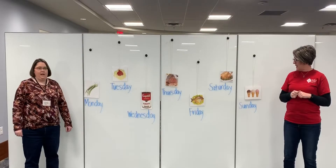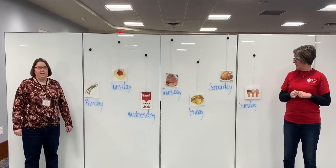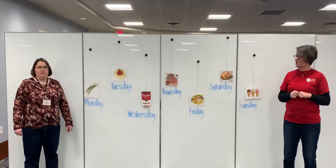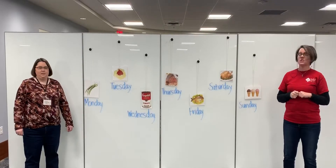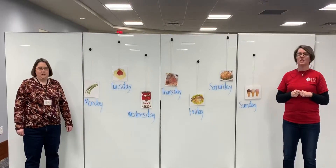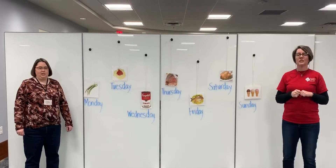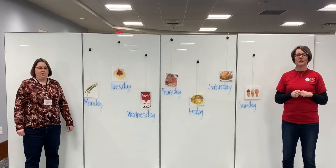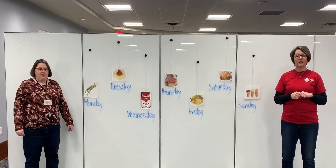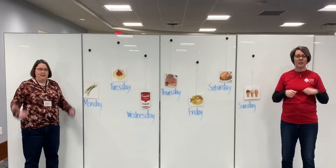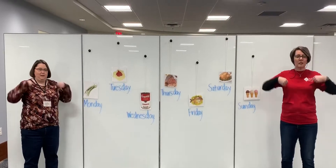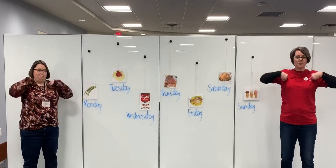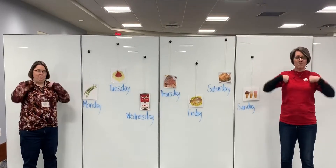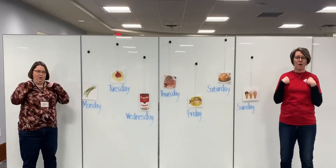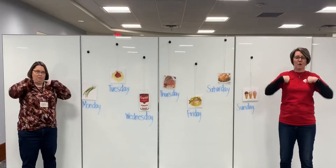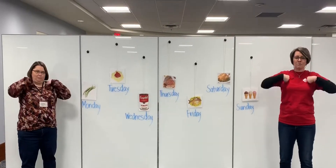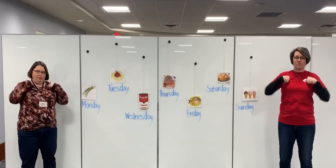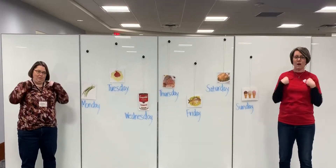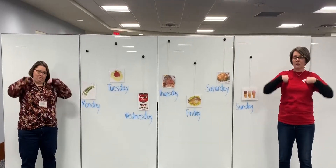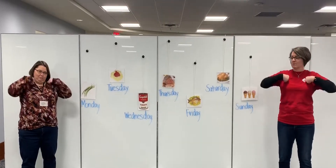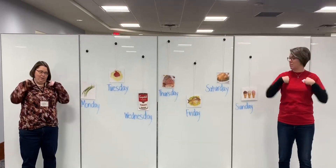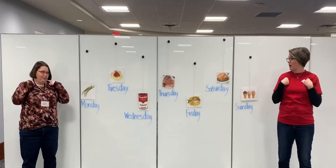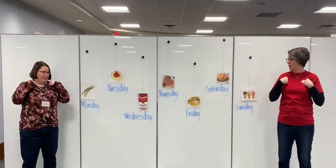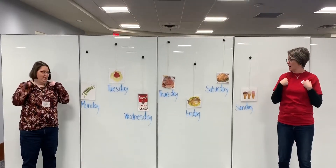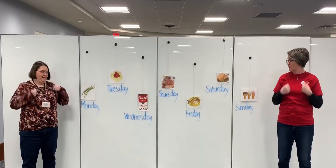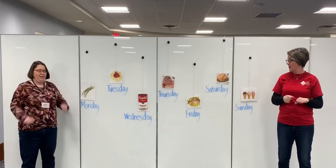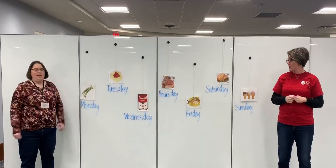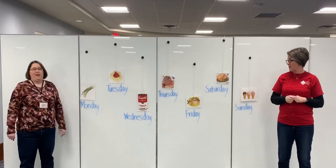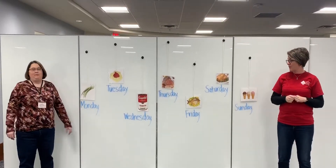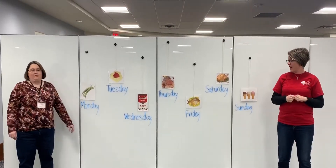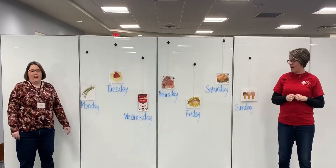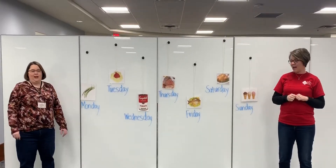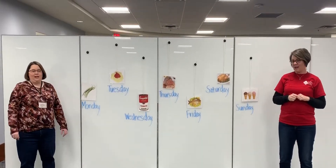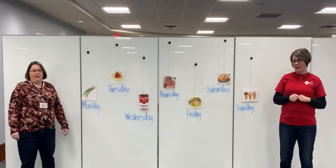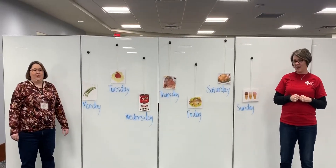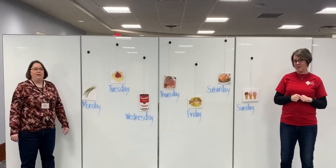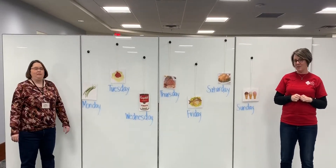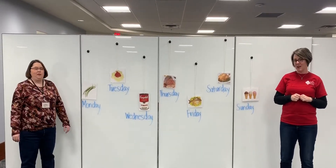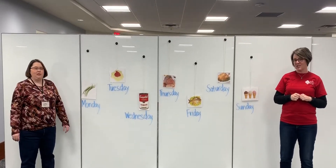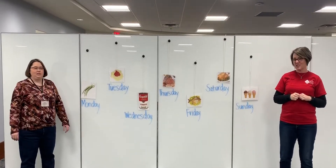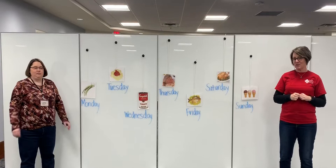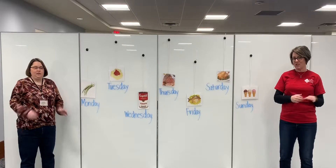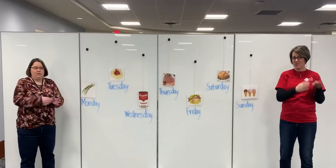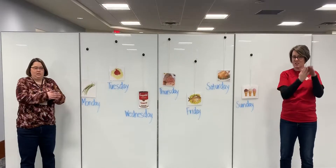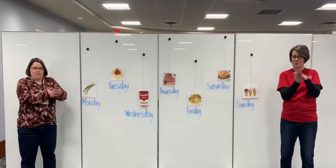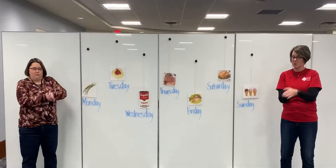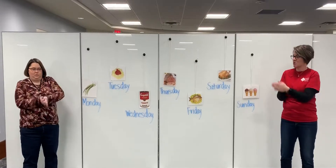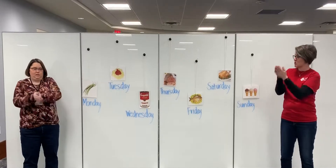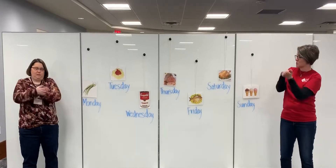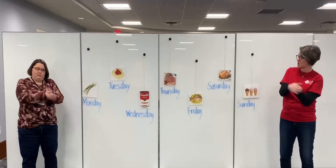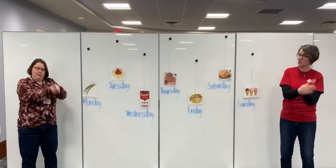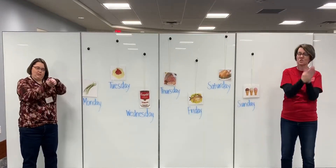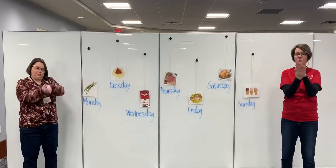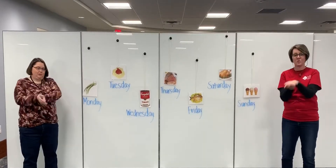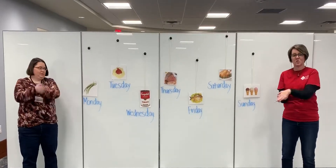chicken. Womp, womp, womp. Friday fresh fish. Swish, swish, swish.